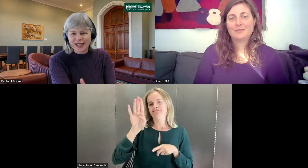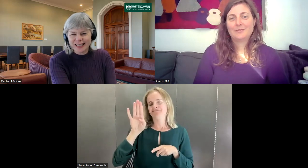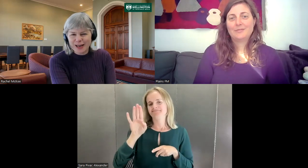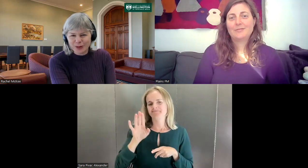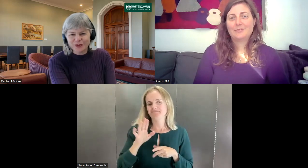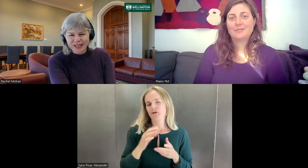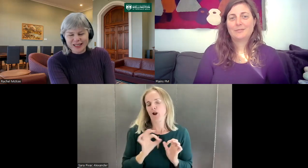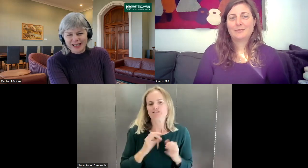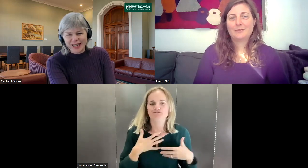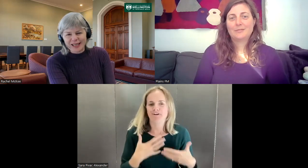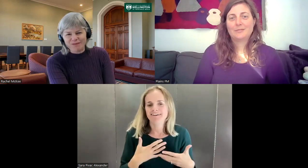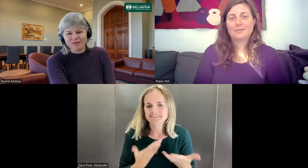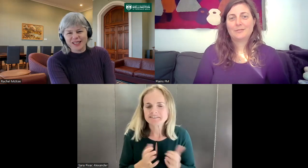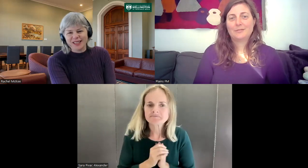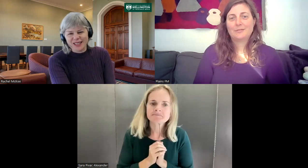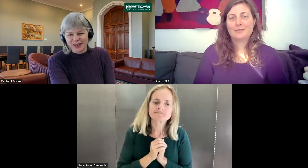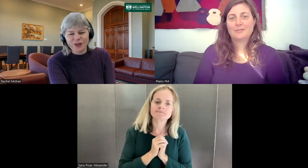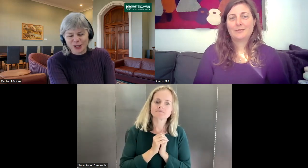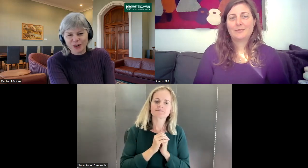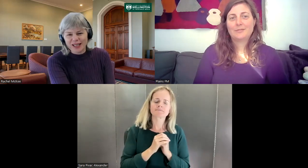stable. Yeah, not surprising.